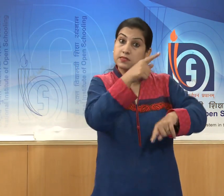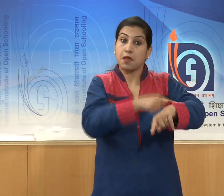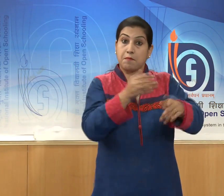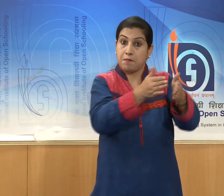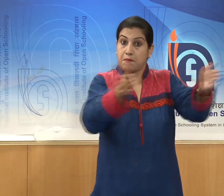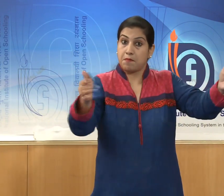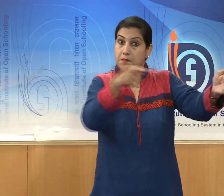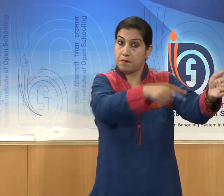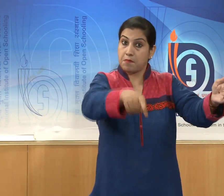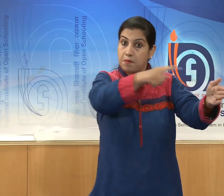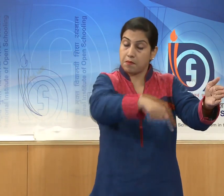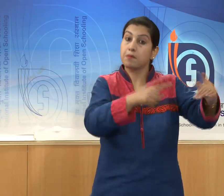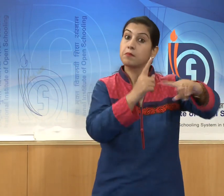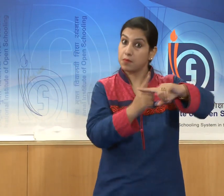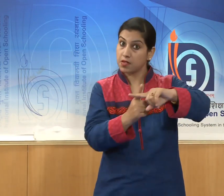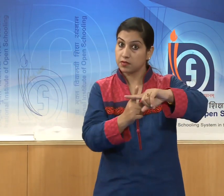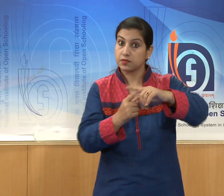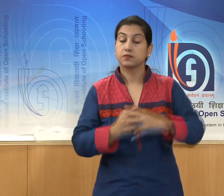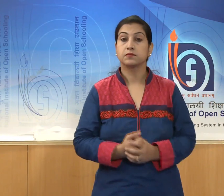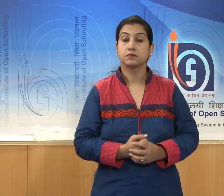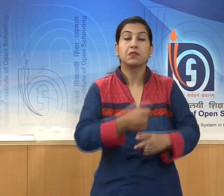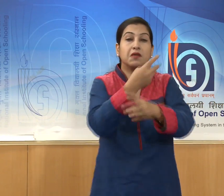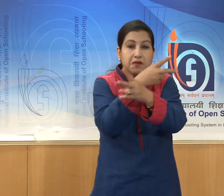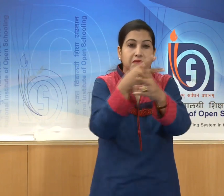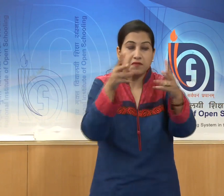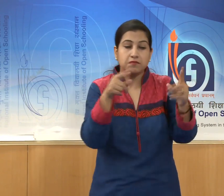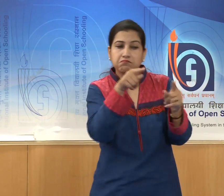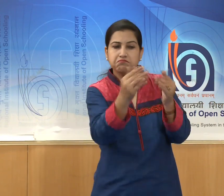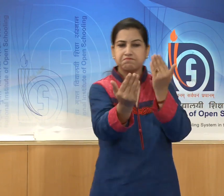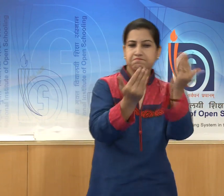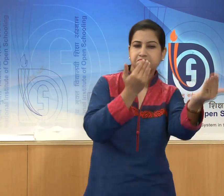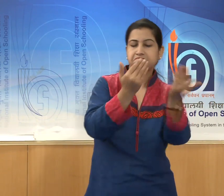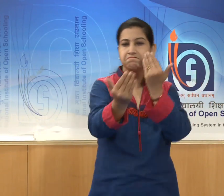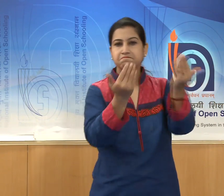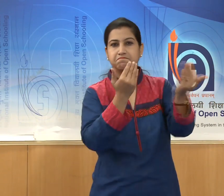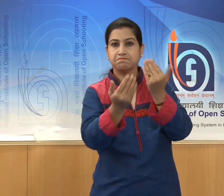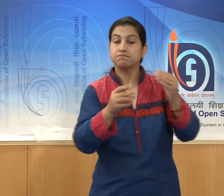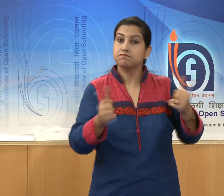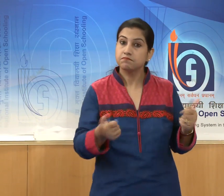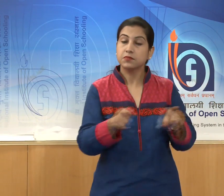And differentiate and identify